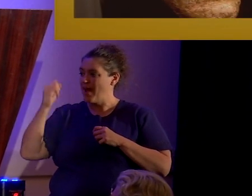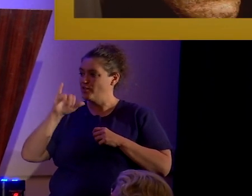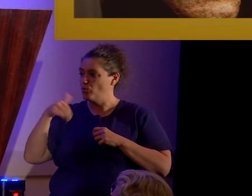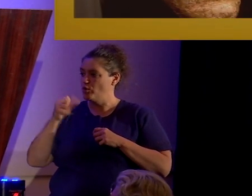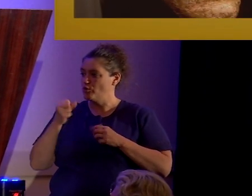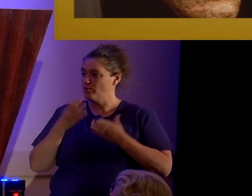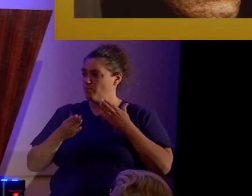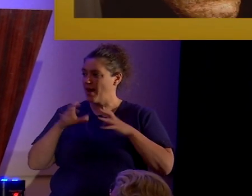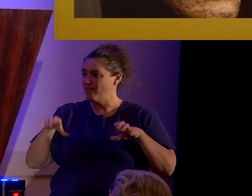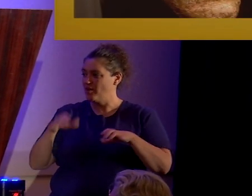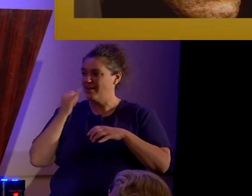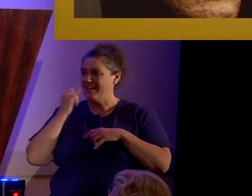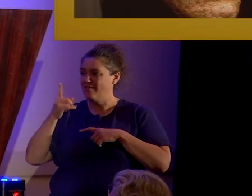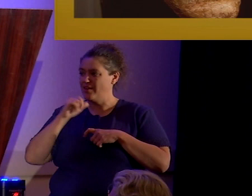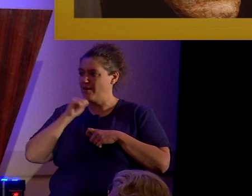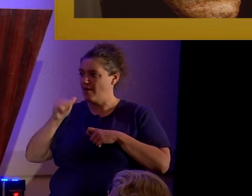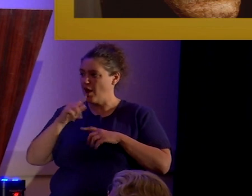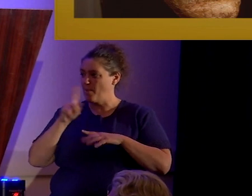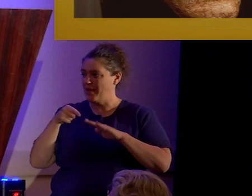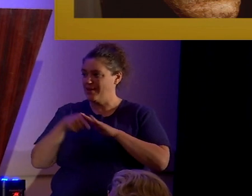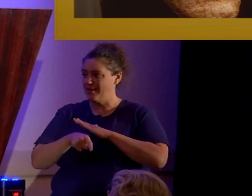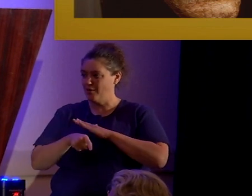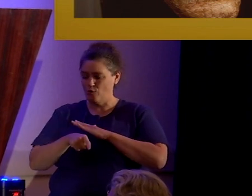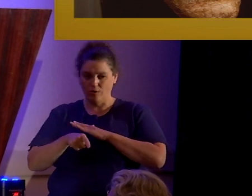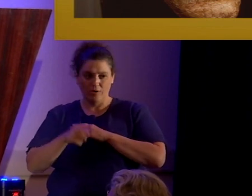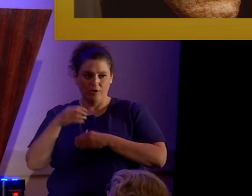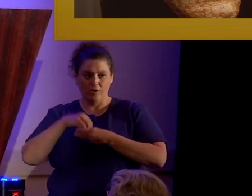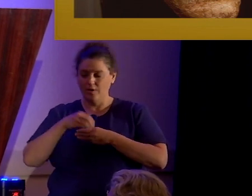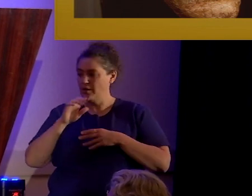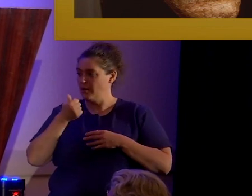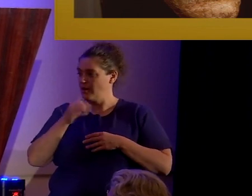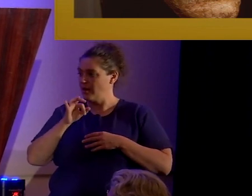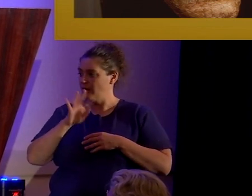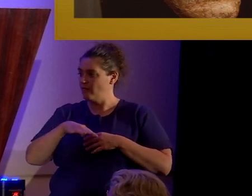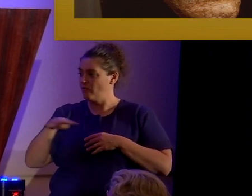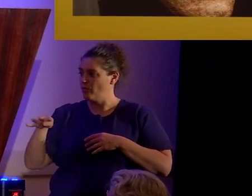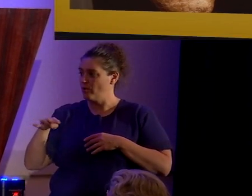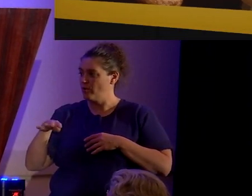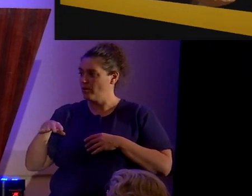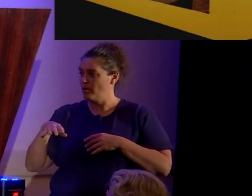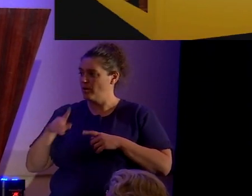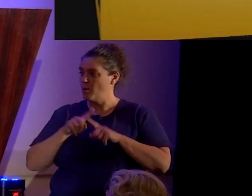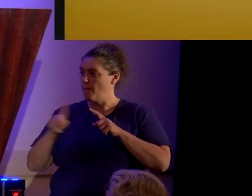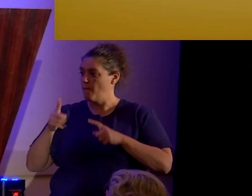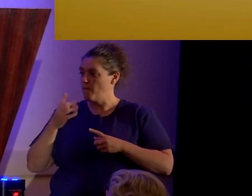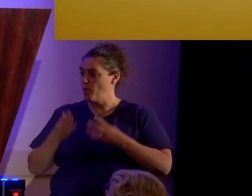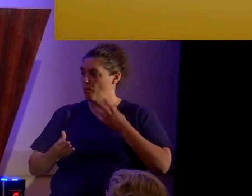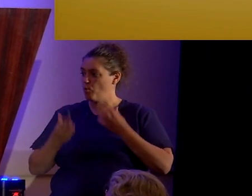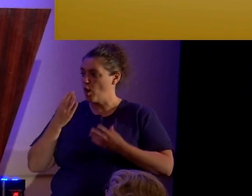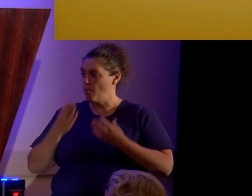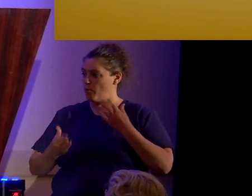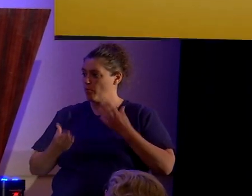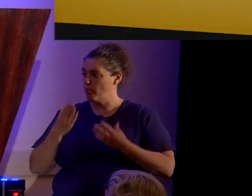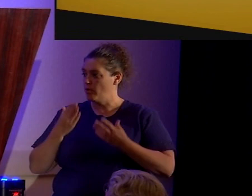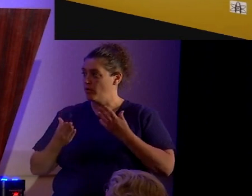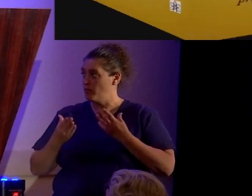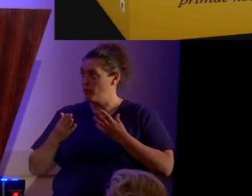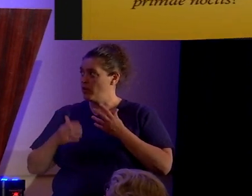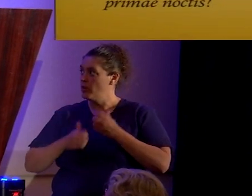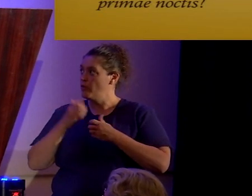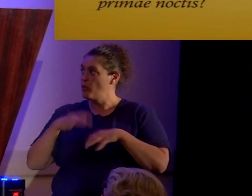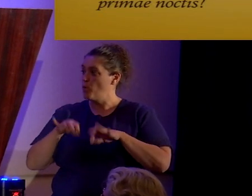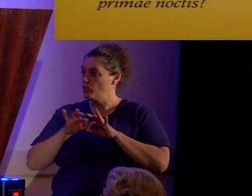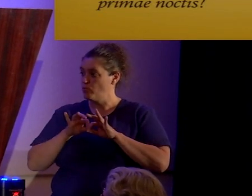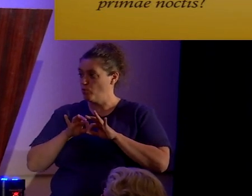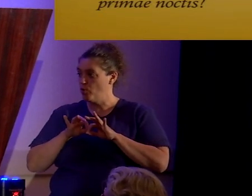if he had not been killed in 1944. But probably the most important